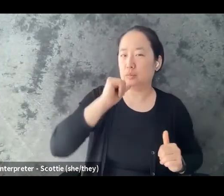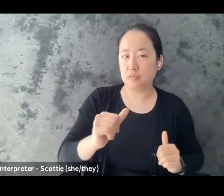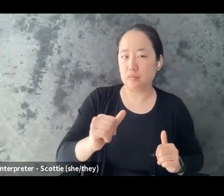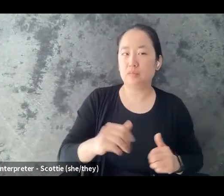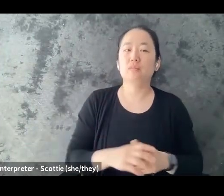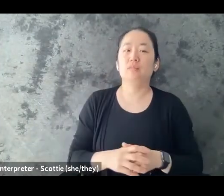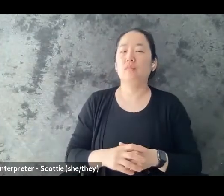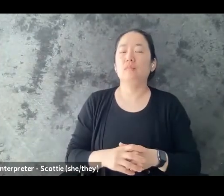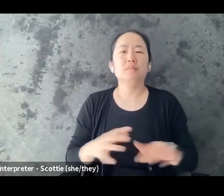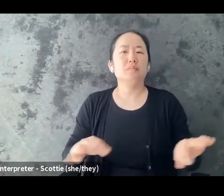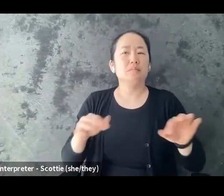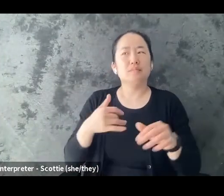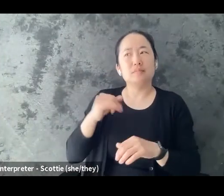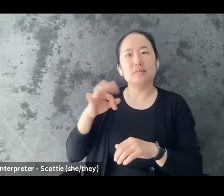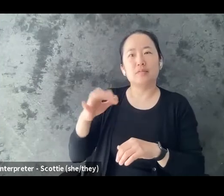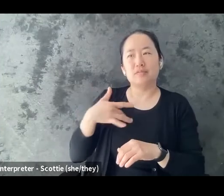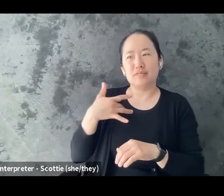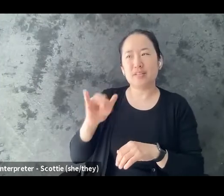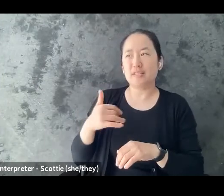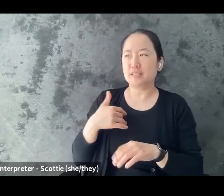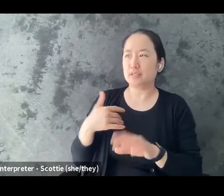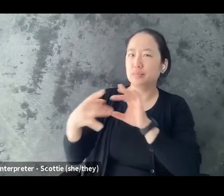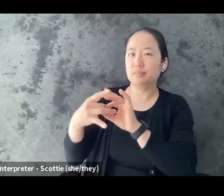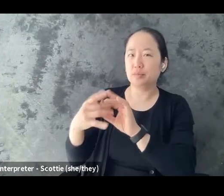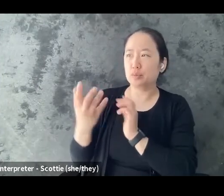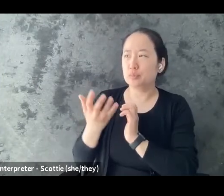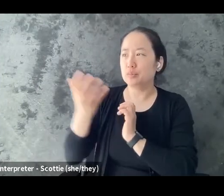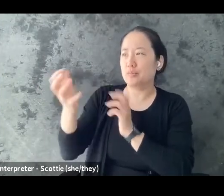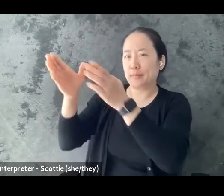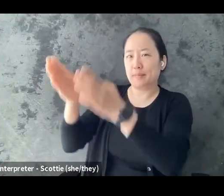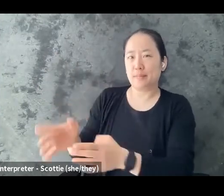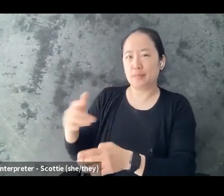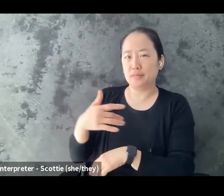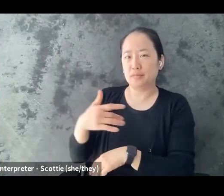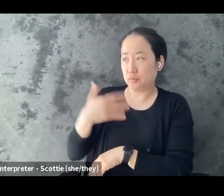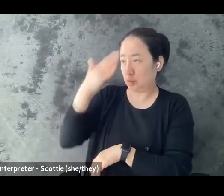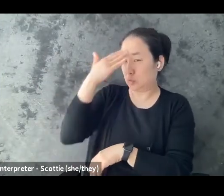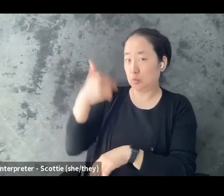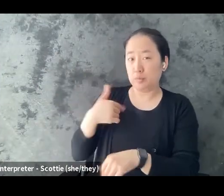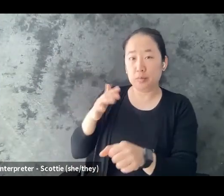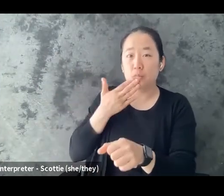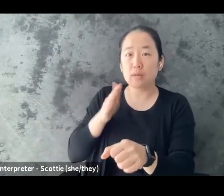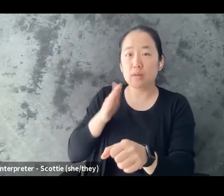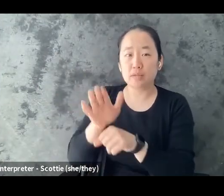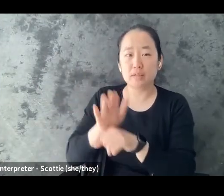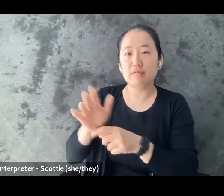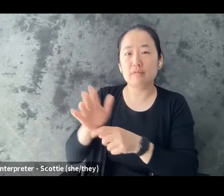be really important for you so asking yourself does this person know you well enough to see this information as important